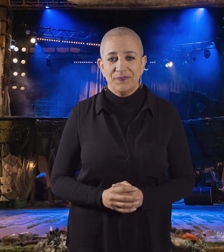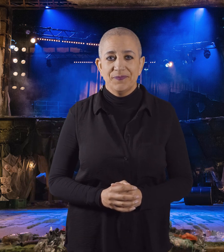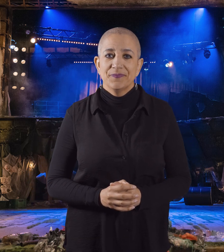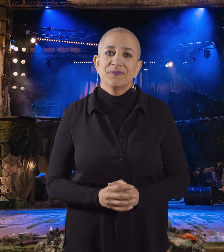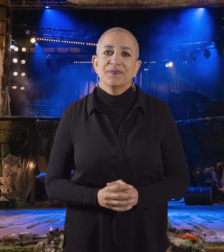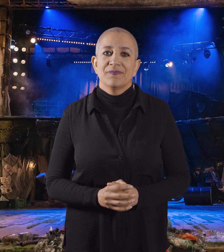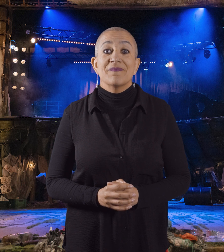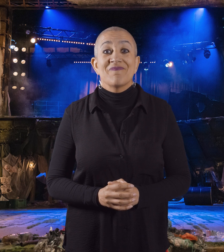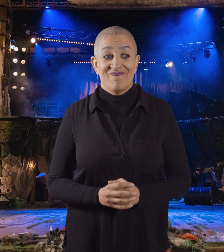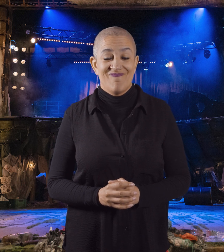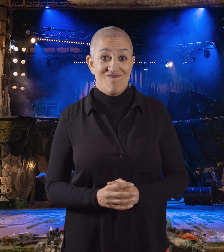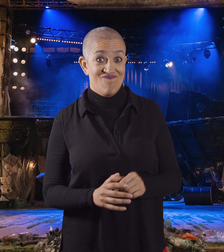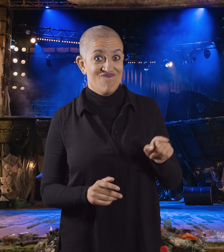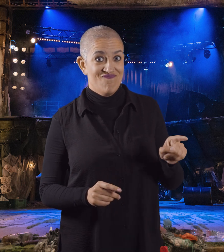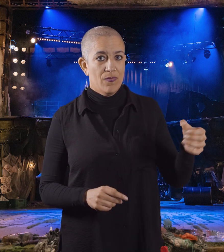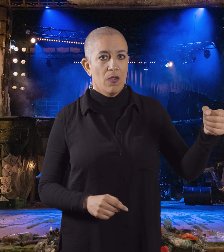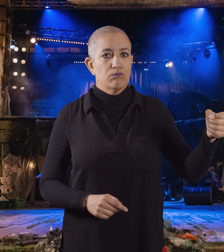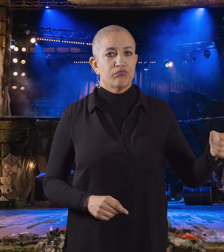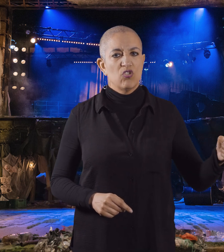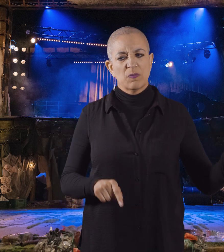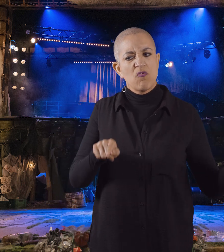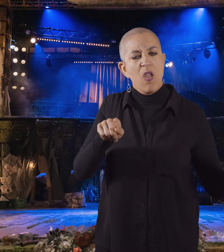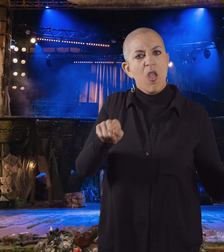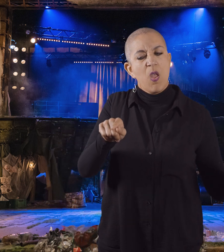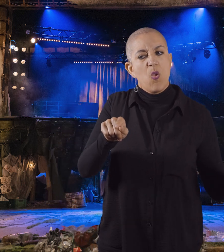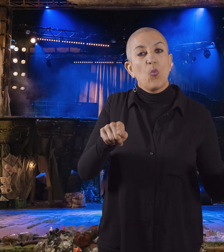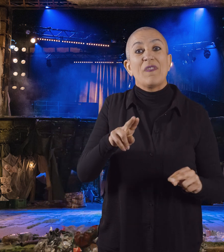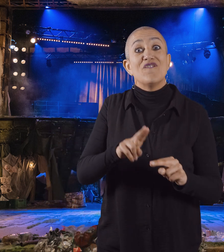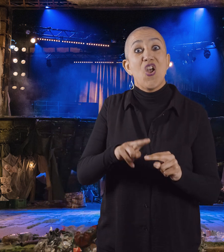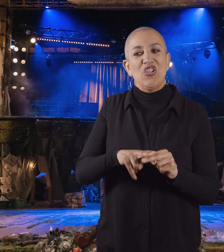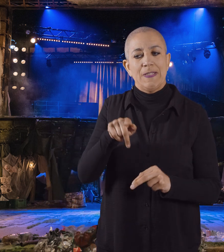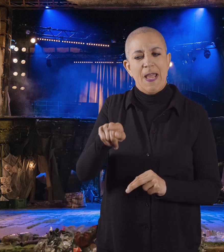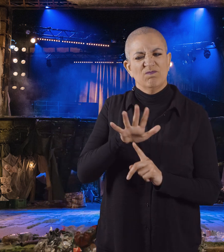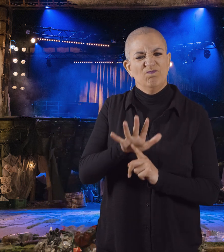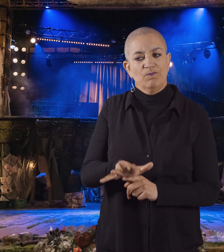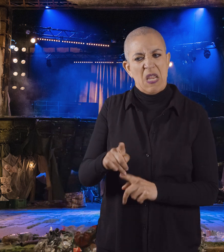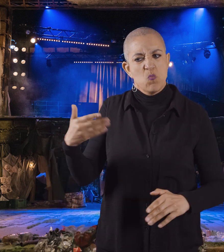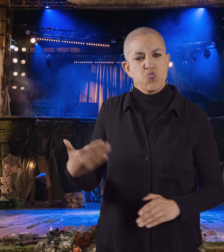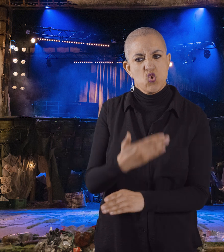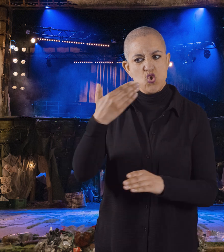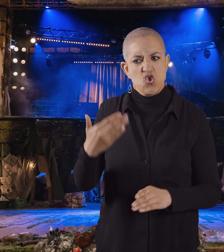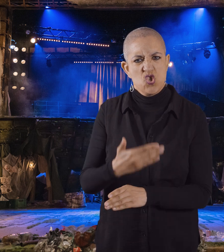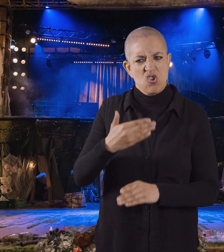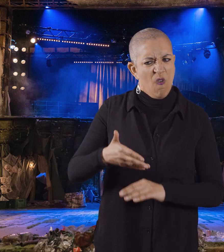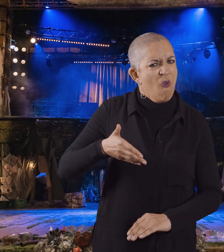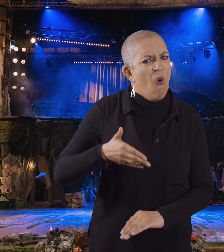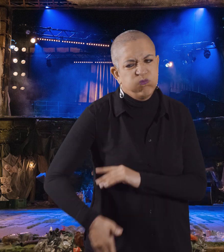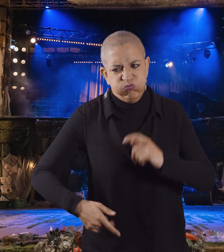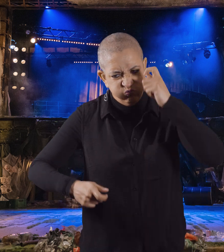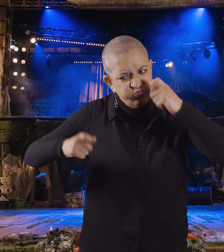Meanwhile, Prospero puts Ferdinand to work, and it isn't long before Ferdinand and Miranda meet and fall